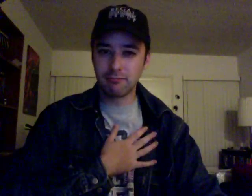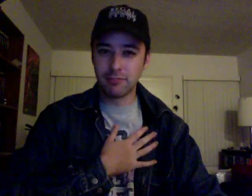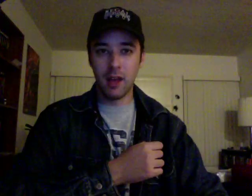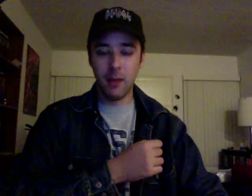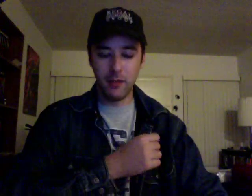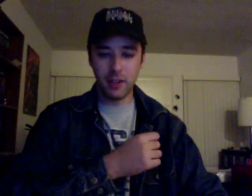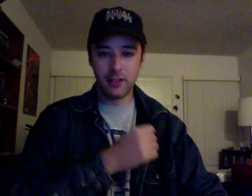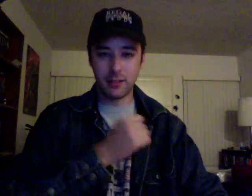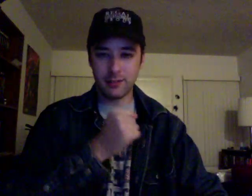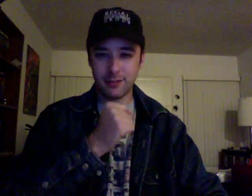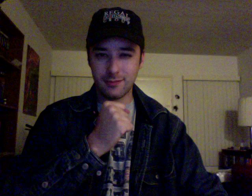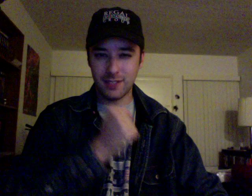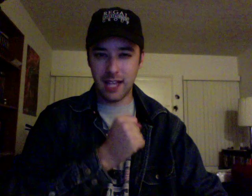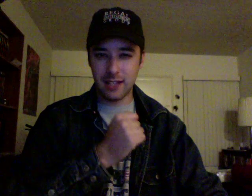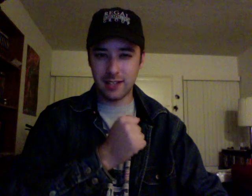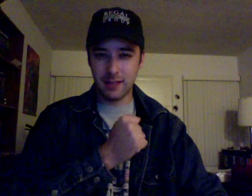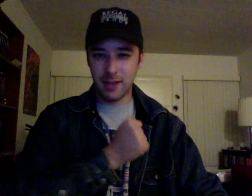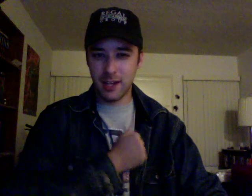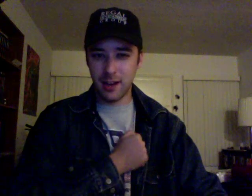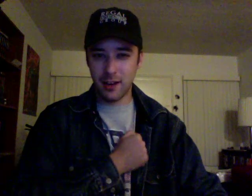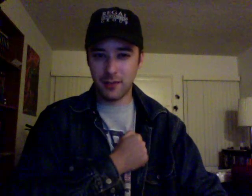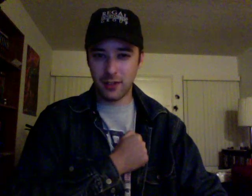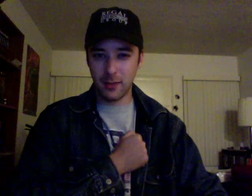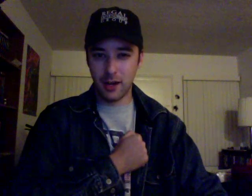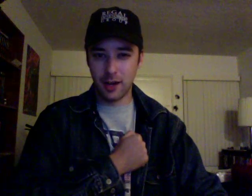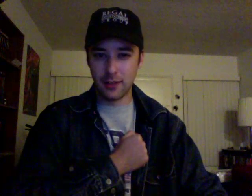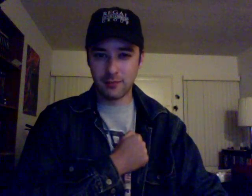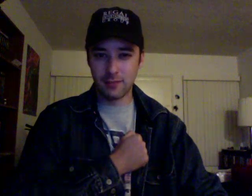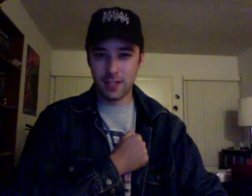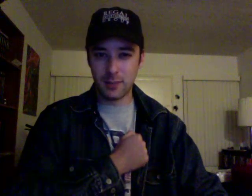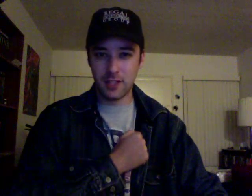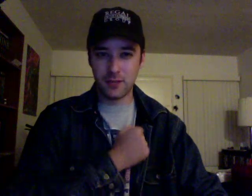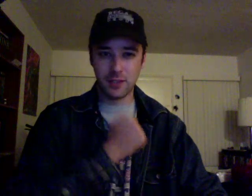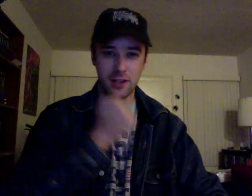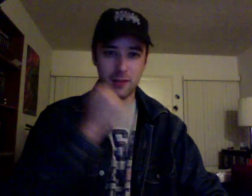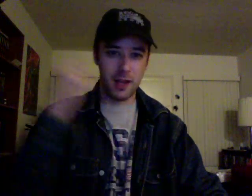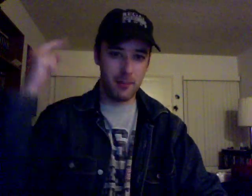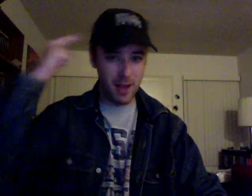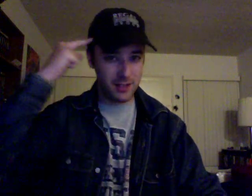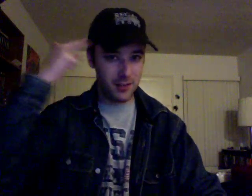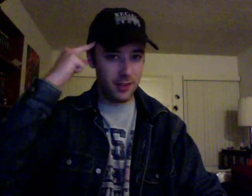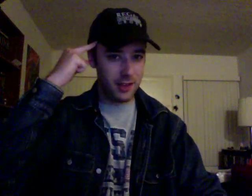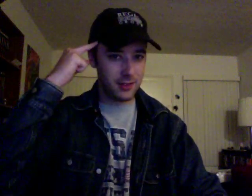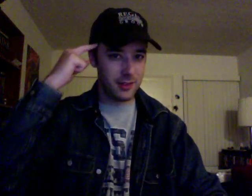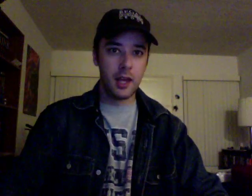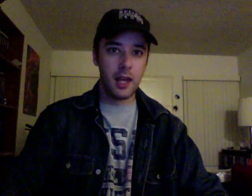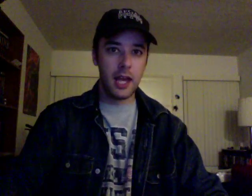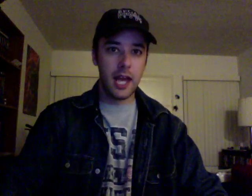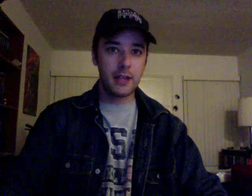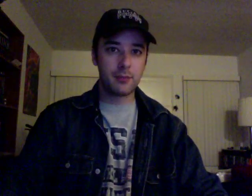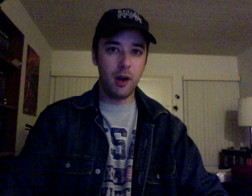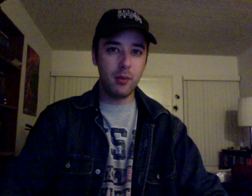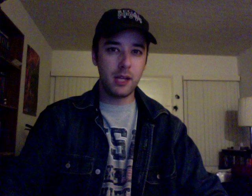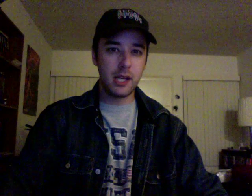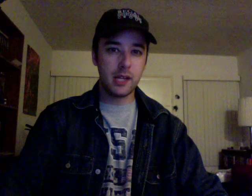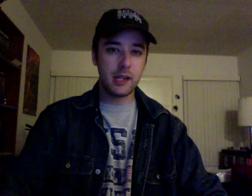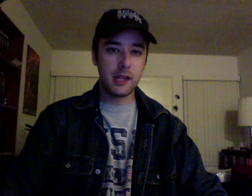A movie like this really has to get me here if it's going to be awesome. Especially if it's going to make a mess out of this. It's probably the